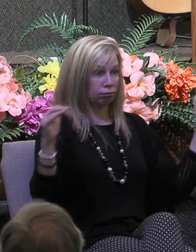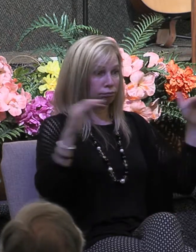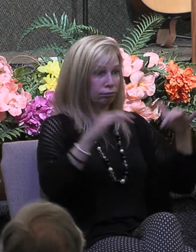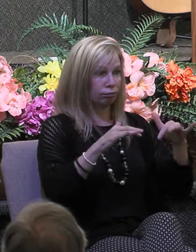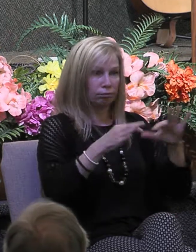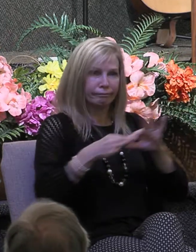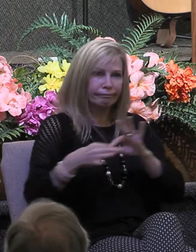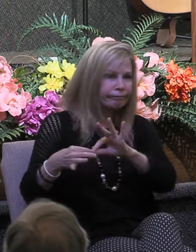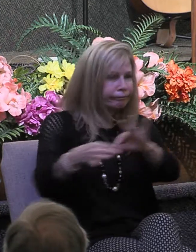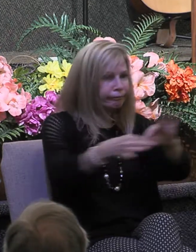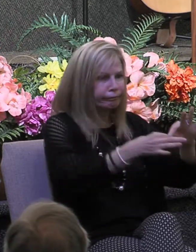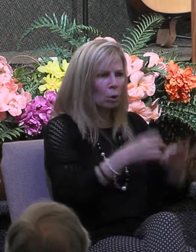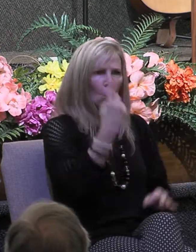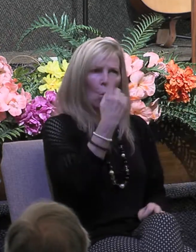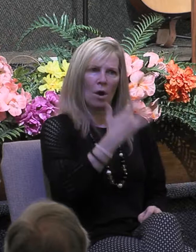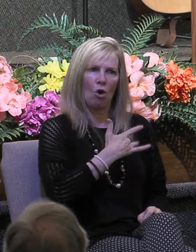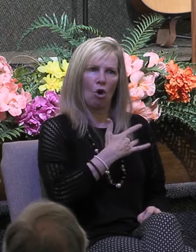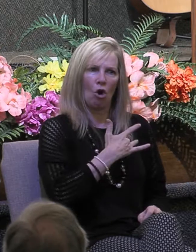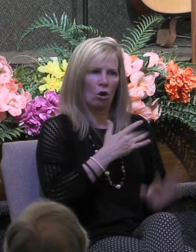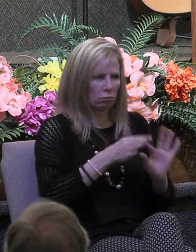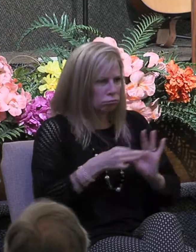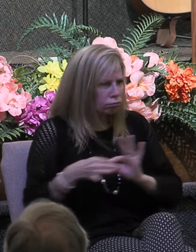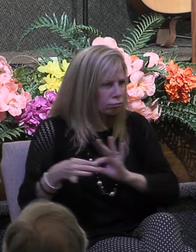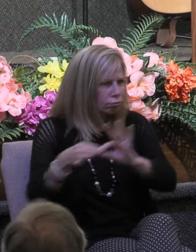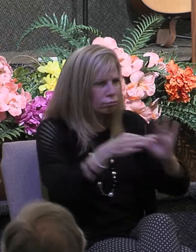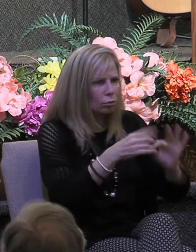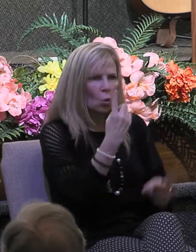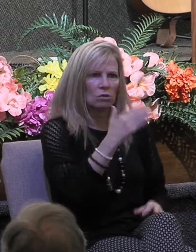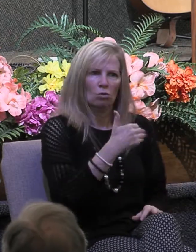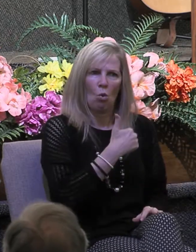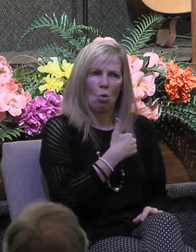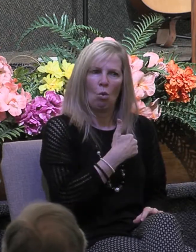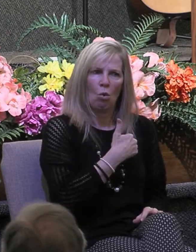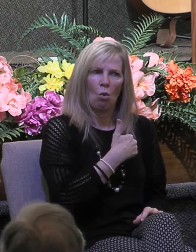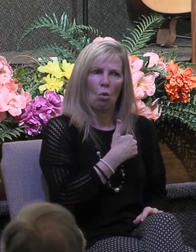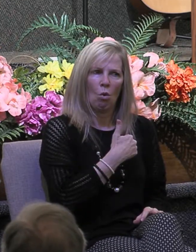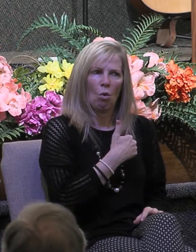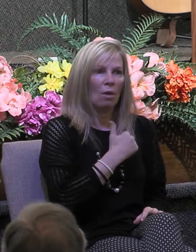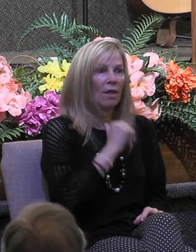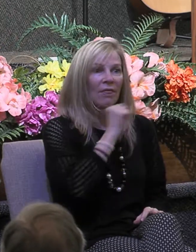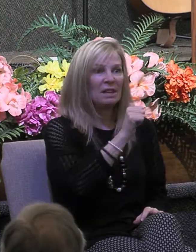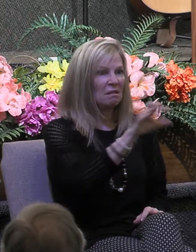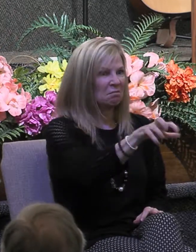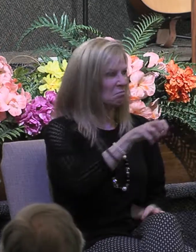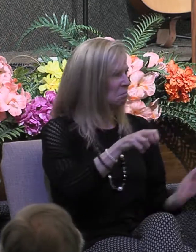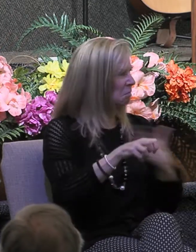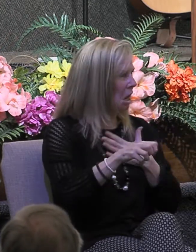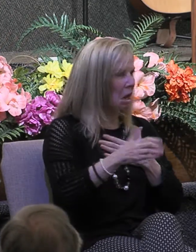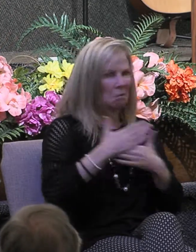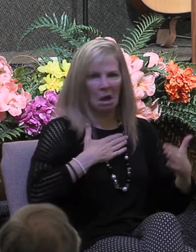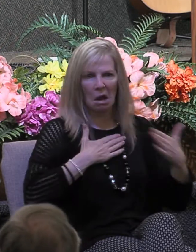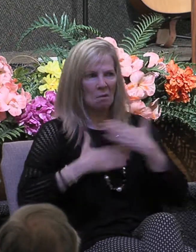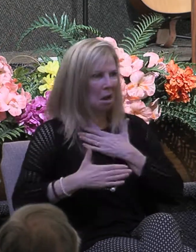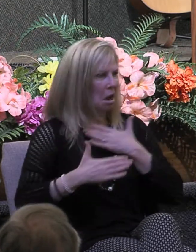and soul this is the church of Jerusalem and not one of them claimed that anything belonging to him was his own